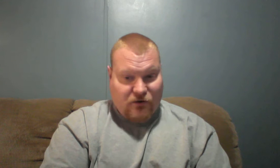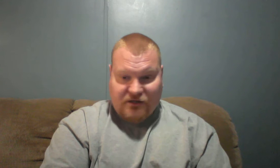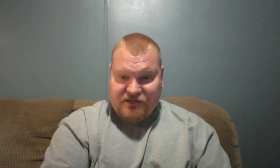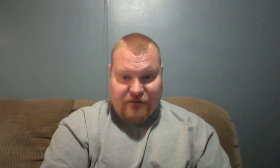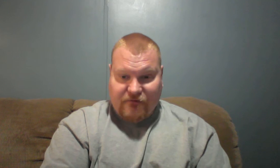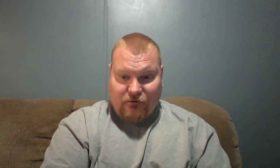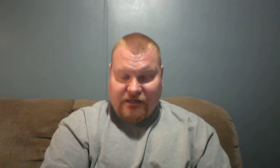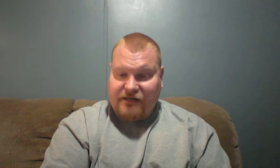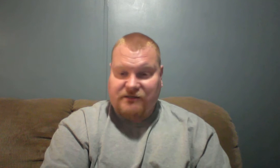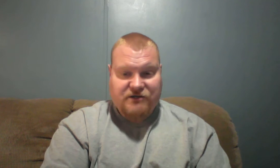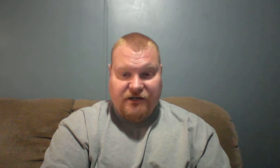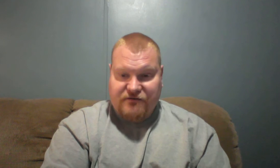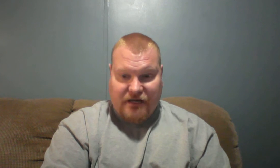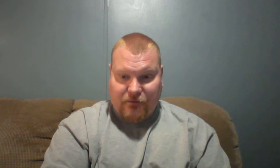of the sheepfold. He is the chief shepherd.